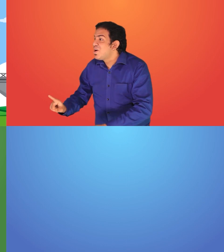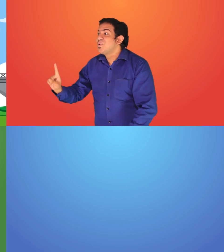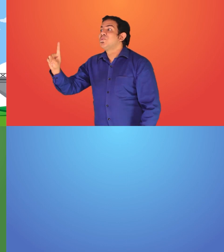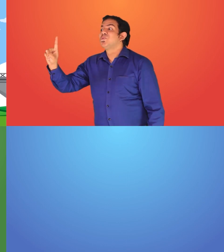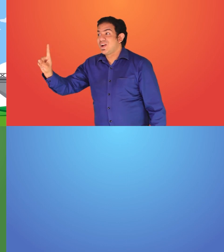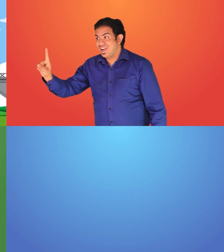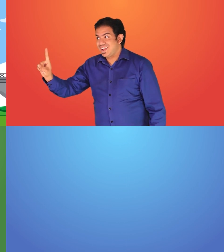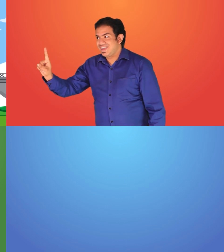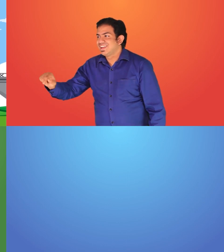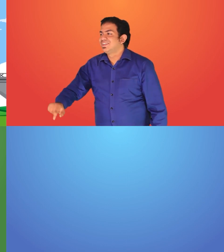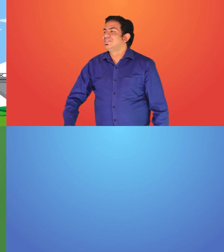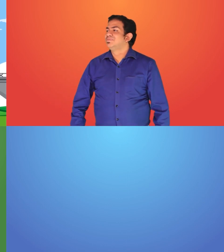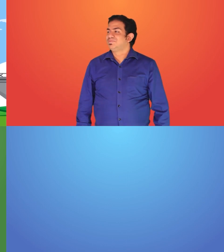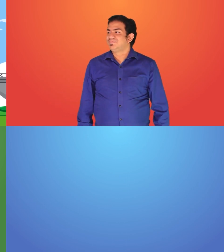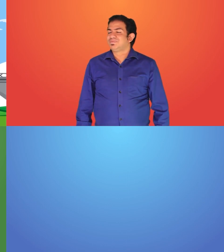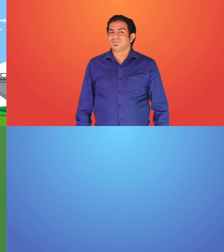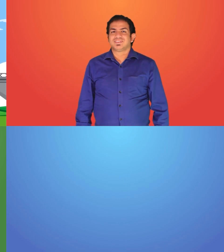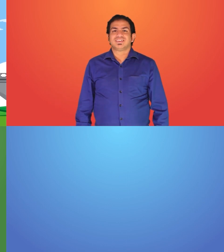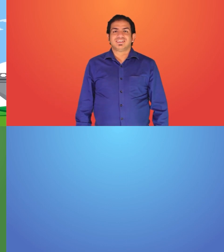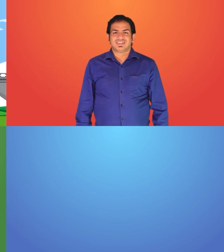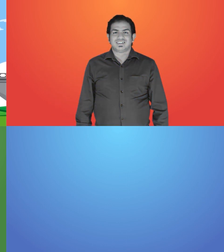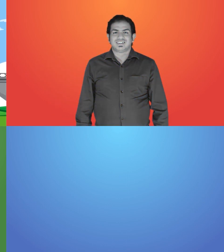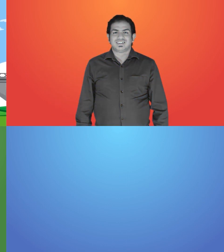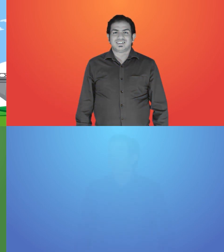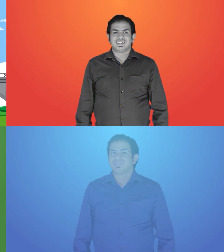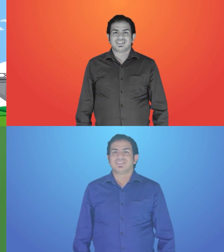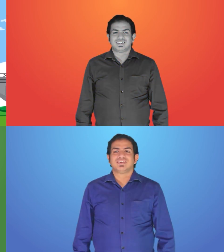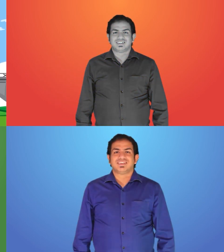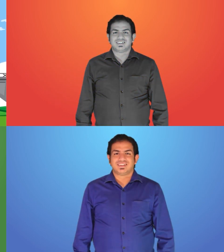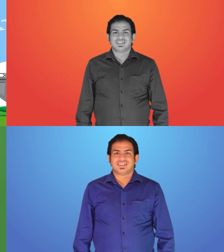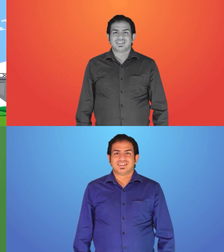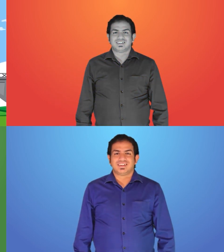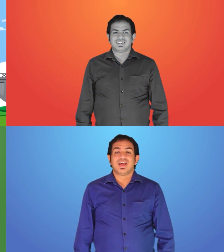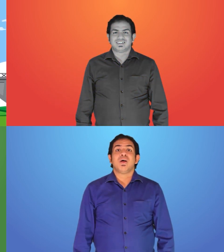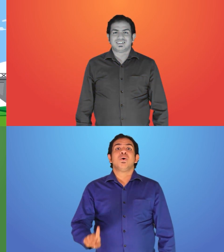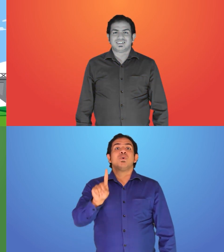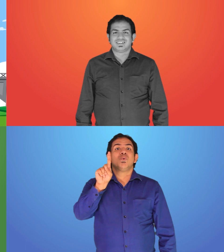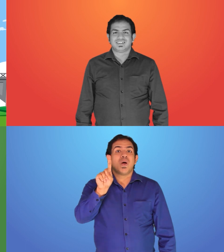one, one,